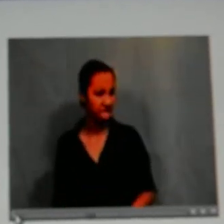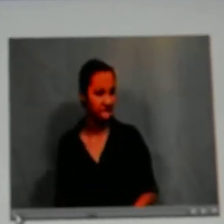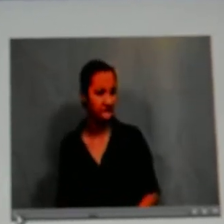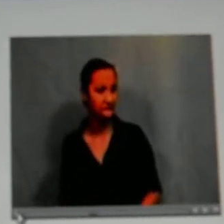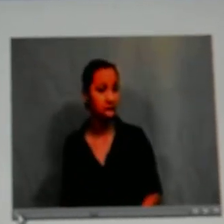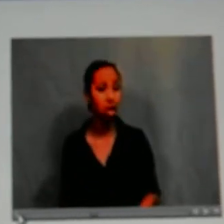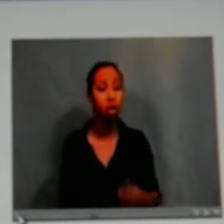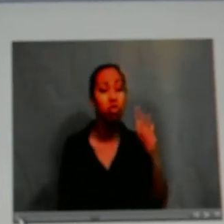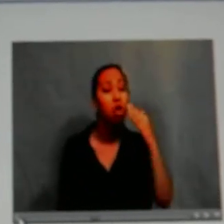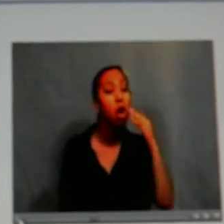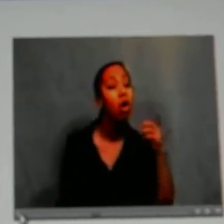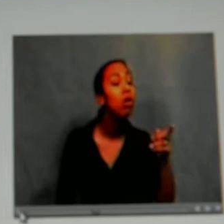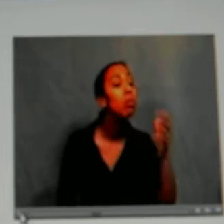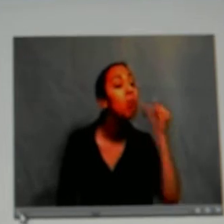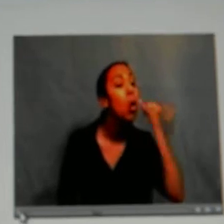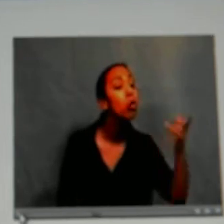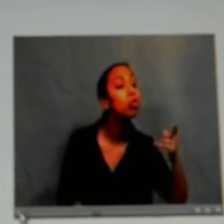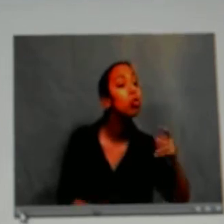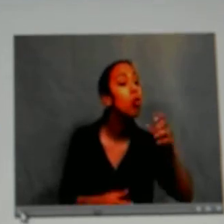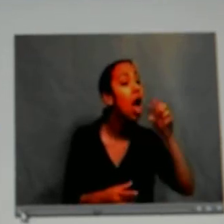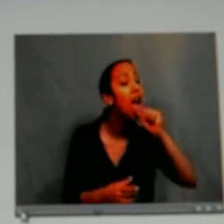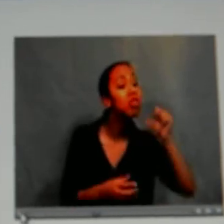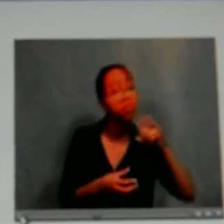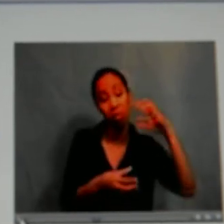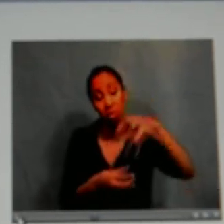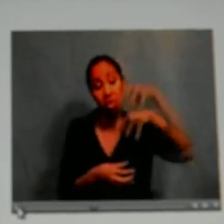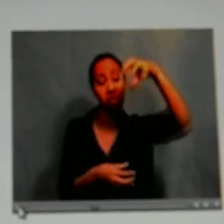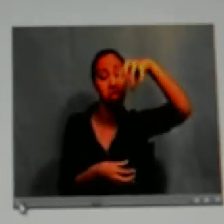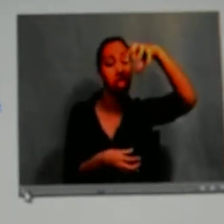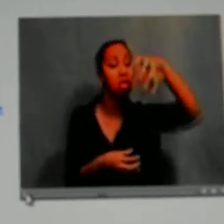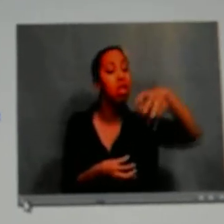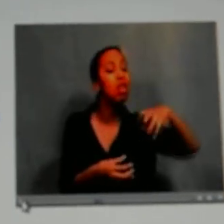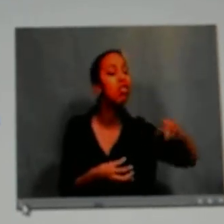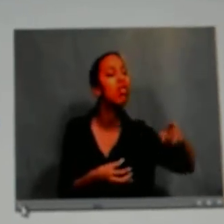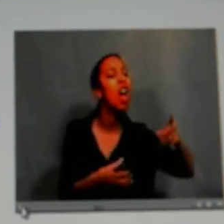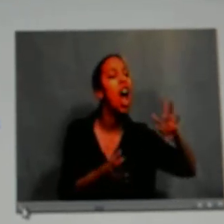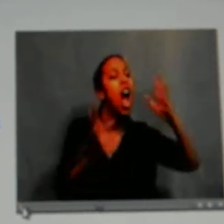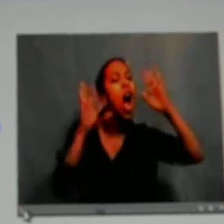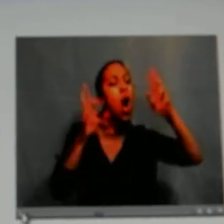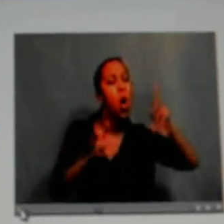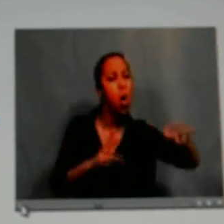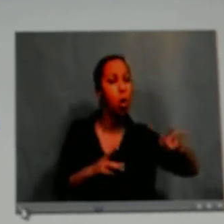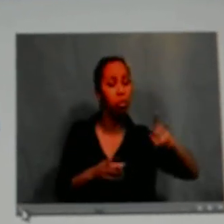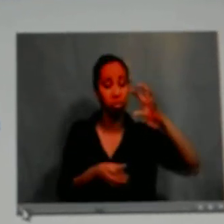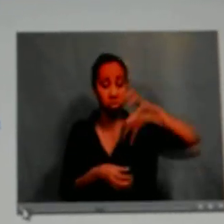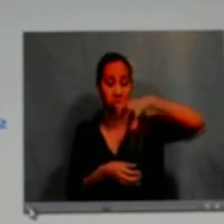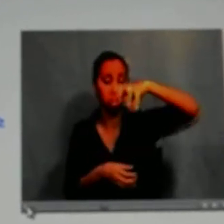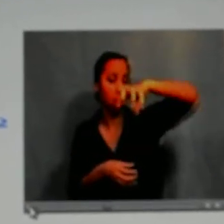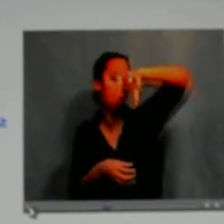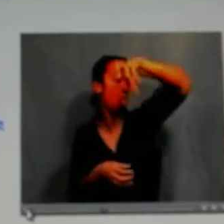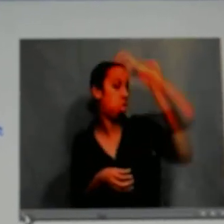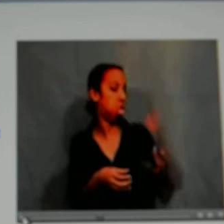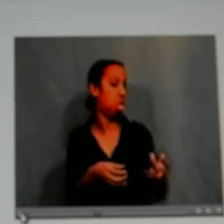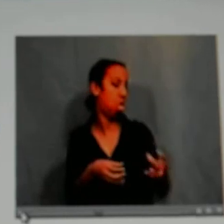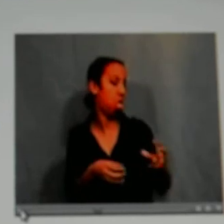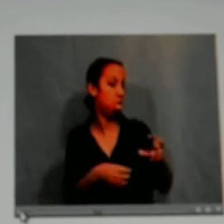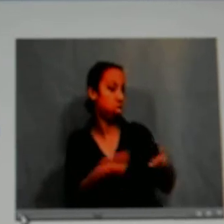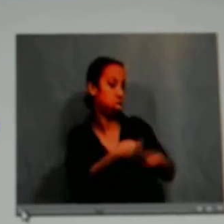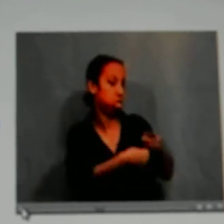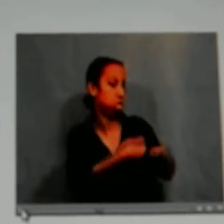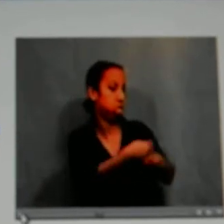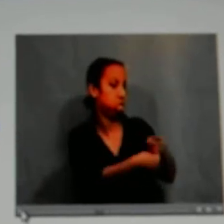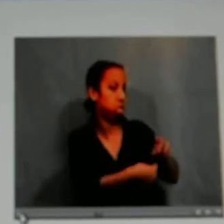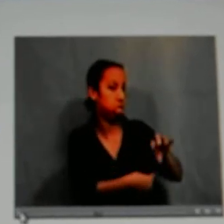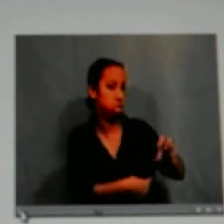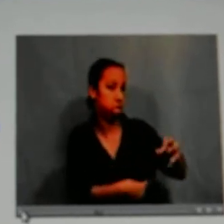Then I told him that I hoped he sat in something sharp. And I also told him that if he got ice cream today, I